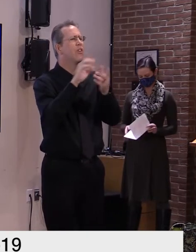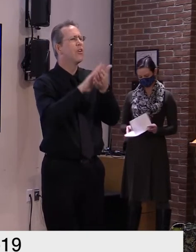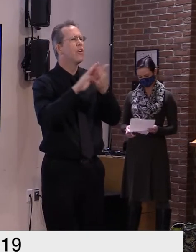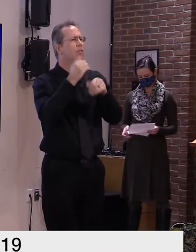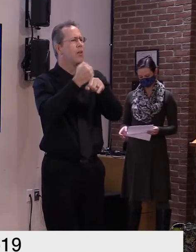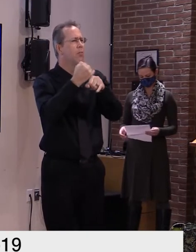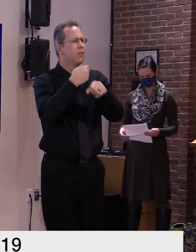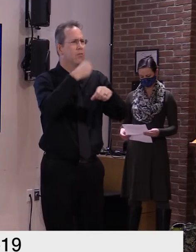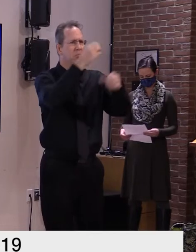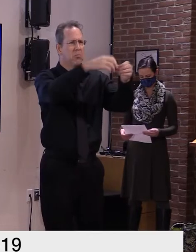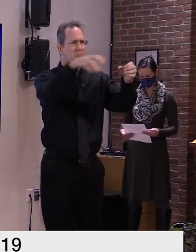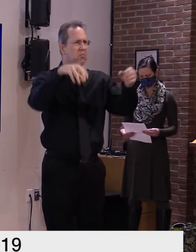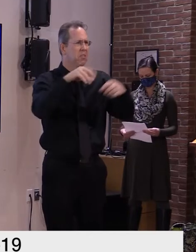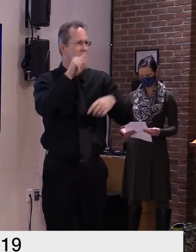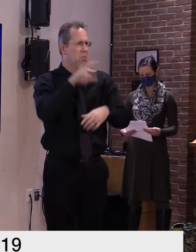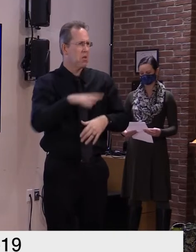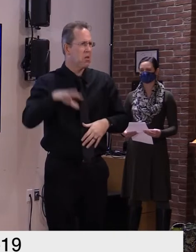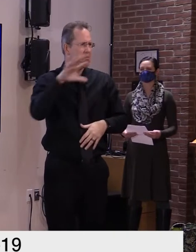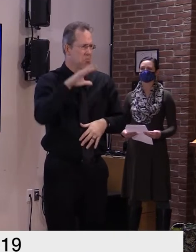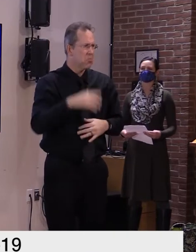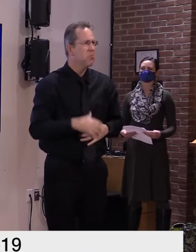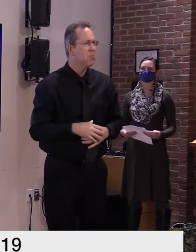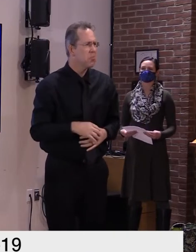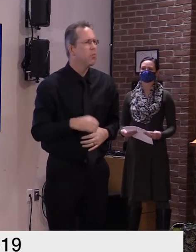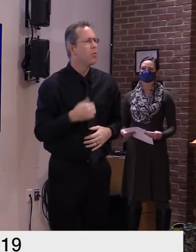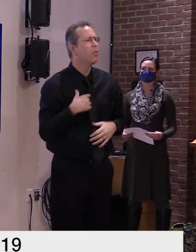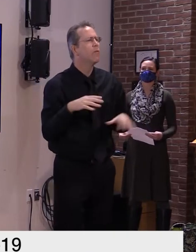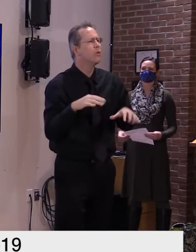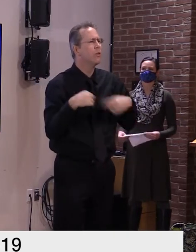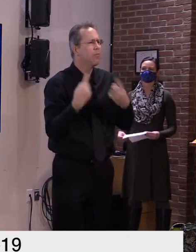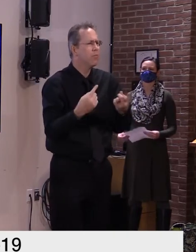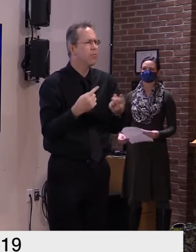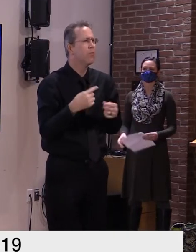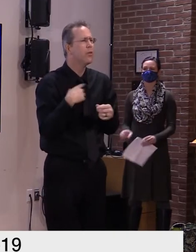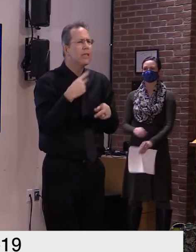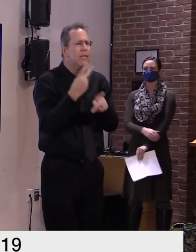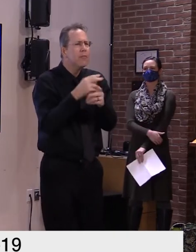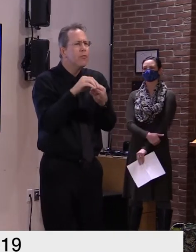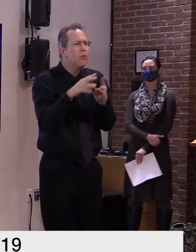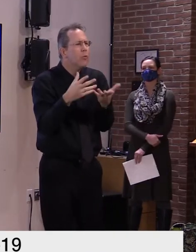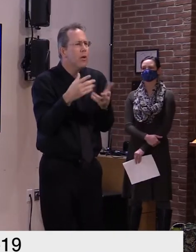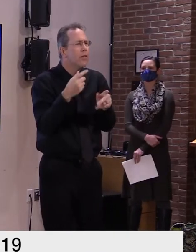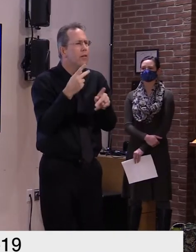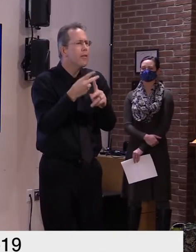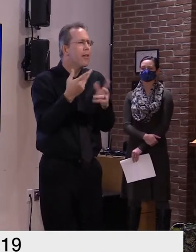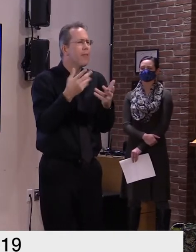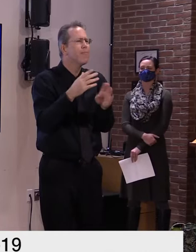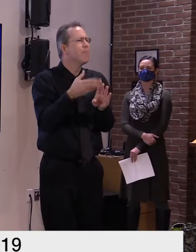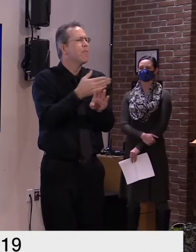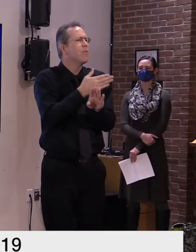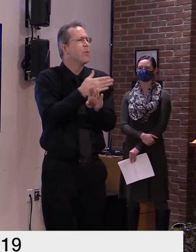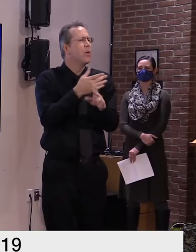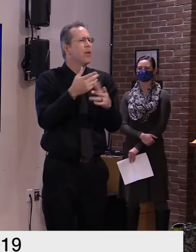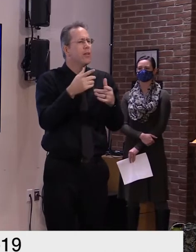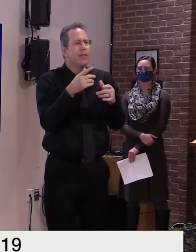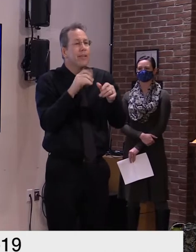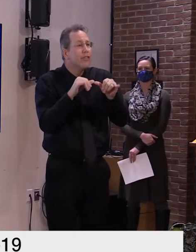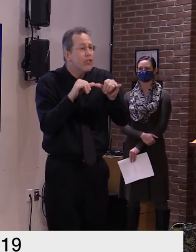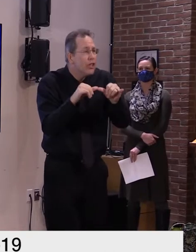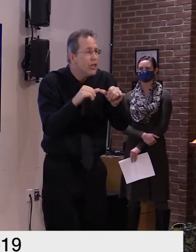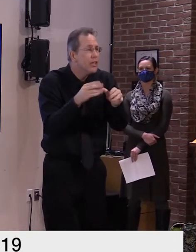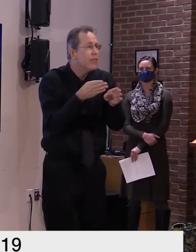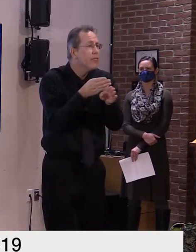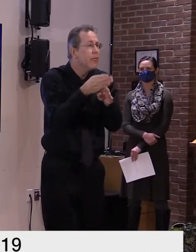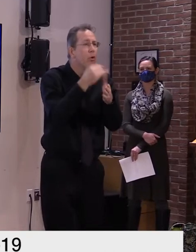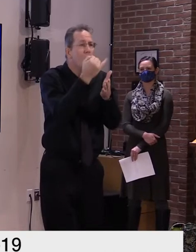they've been doing to ensure that our students who are enrolled in programs like pre-engineering culinary arts construction